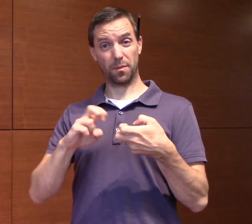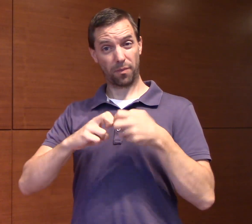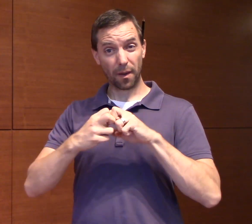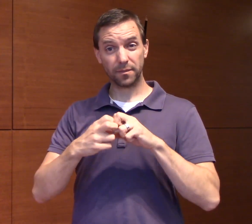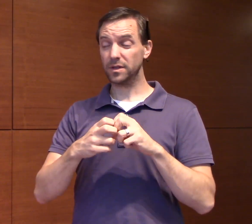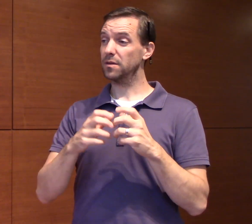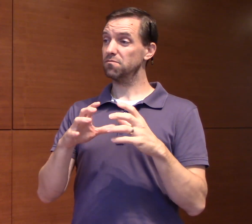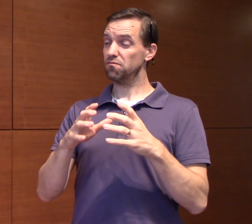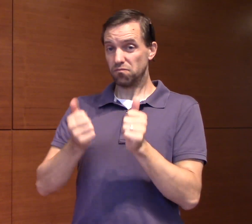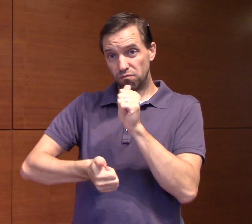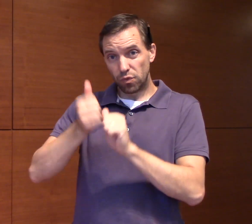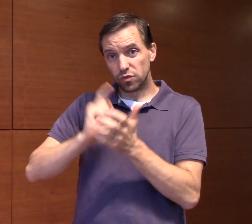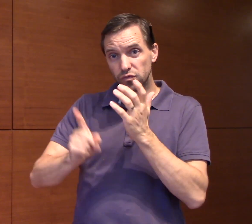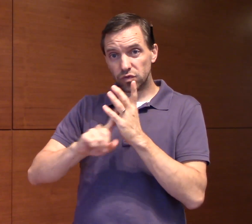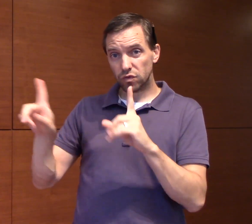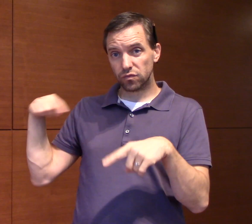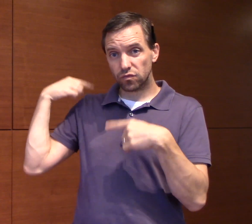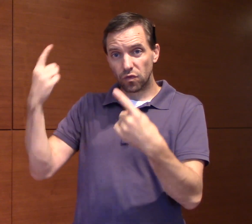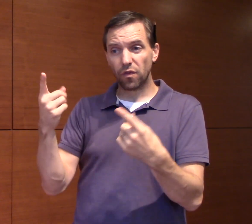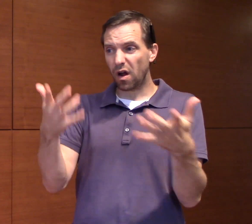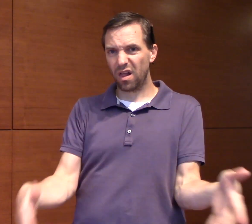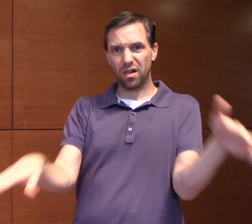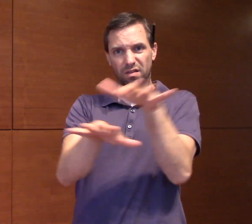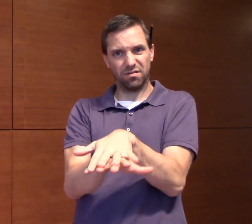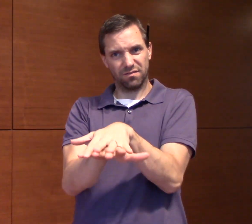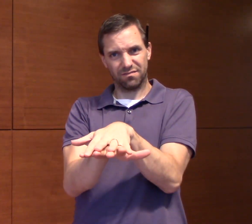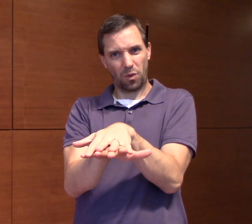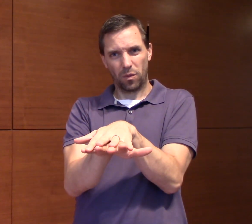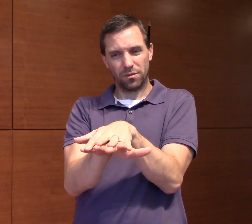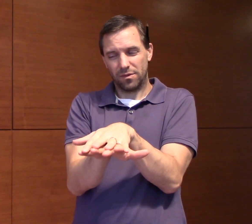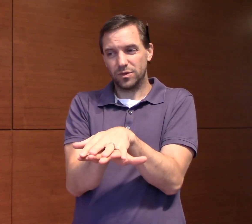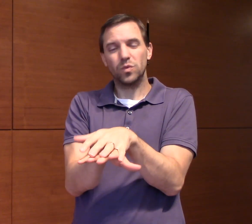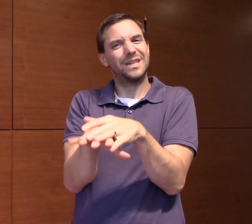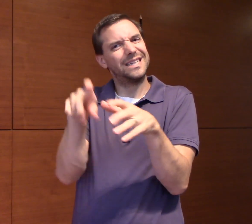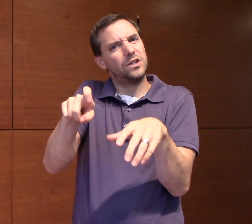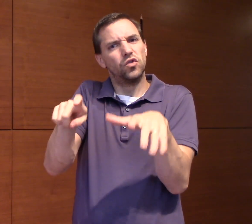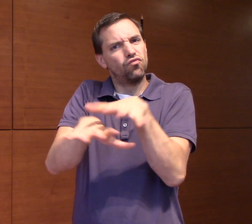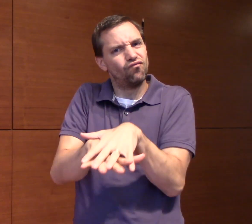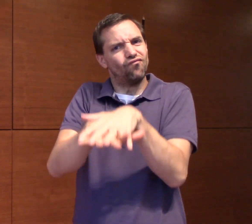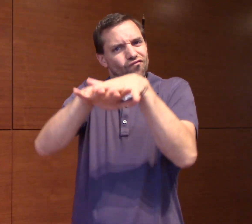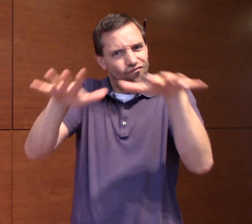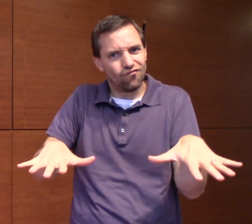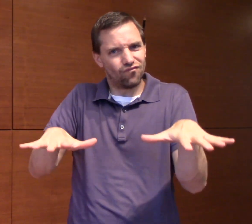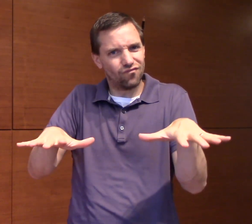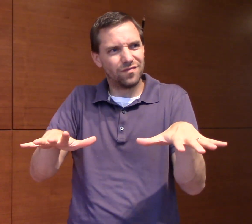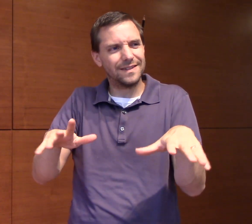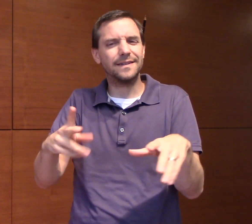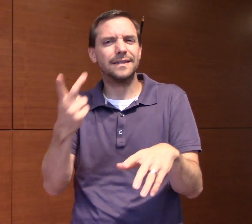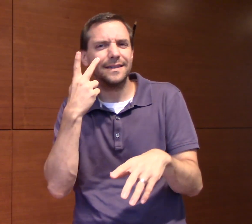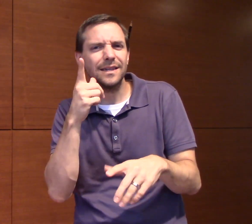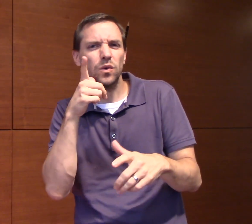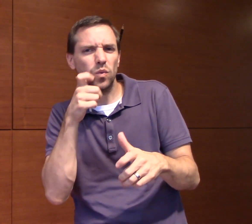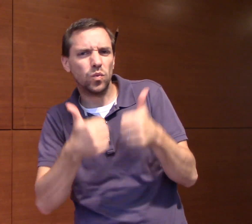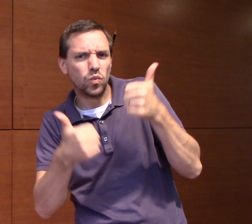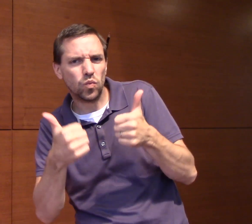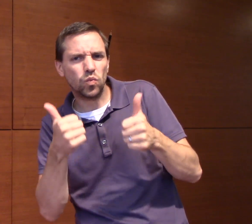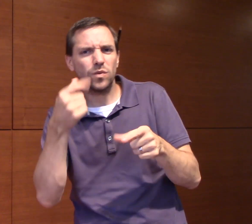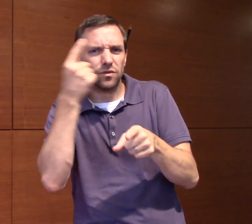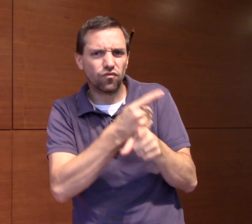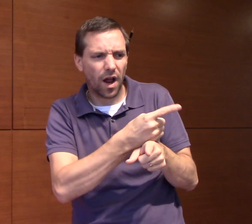function. So, these are really two very different interpretations. And for the most part, they have been confounded in the research